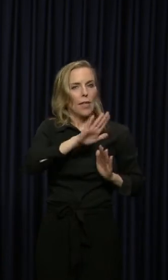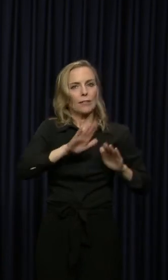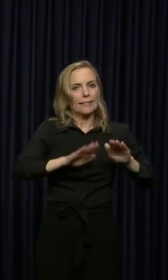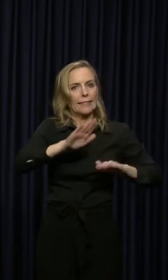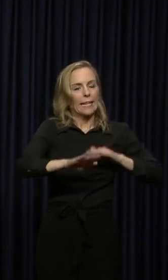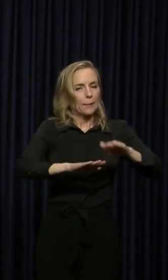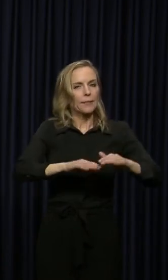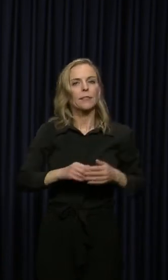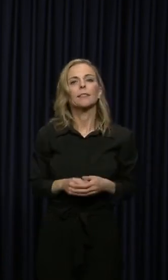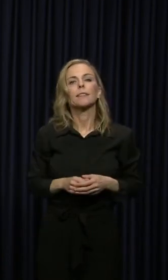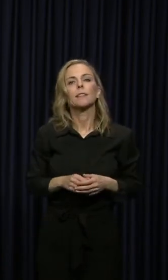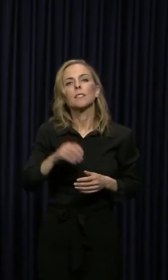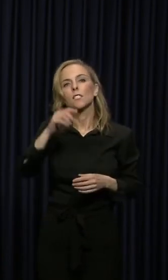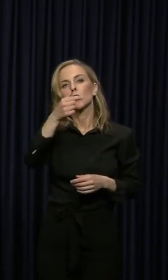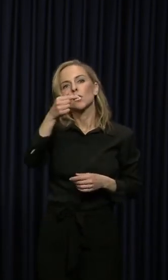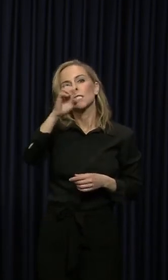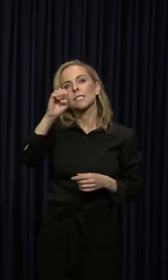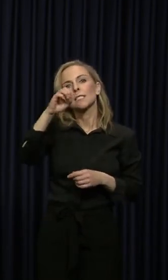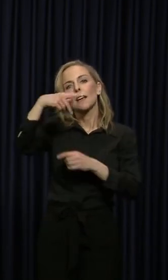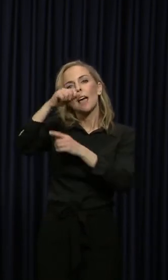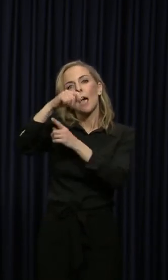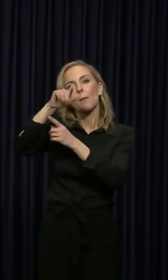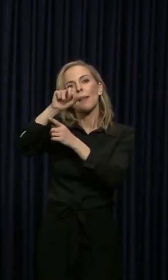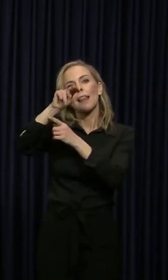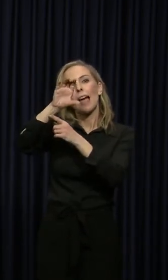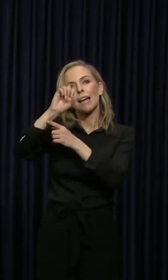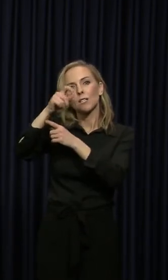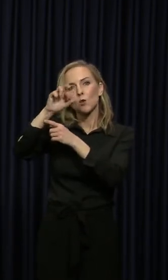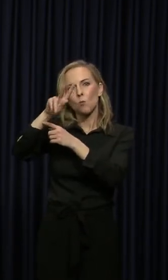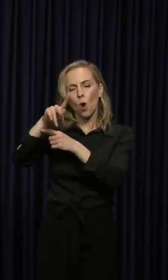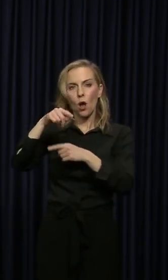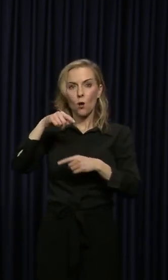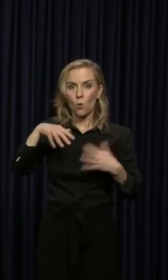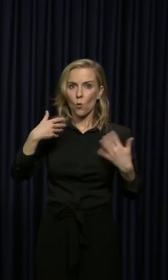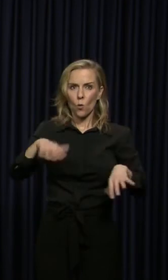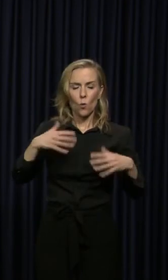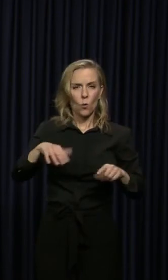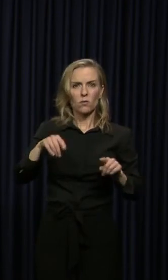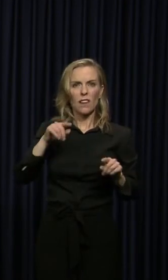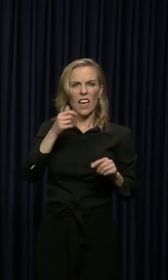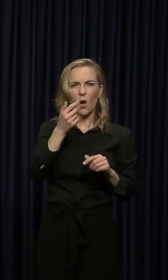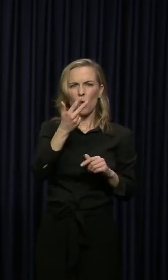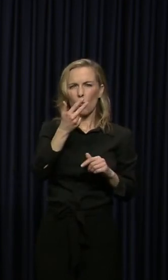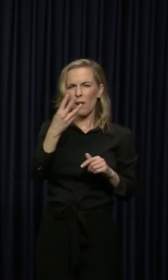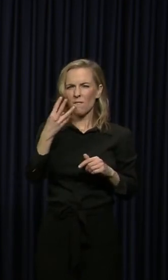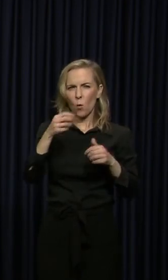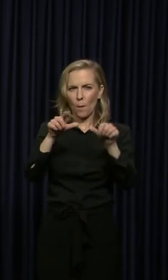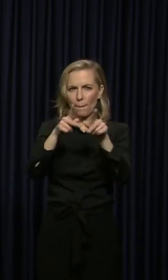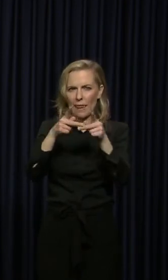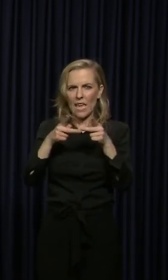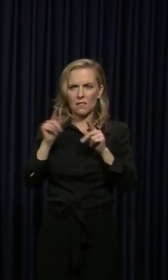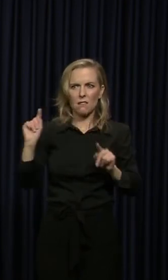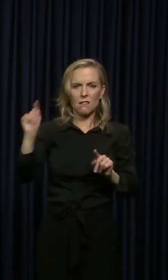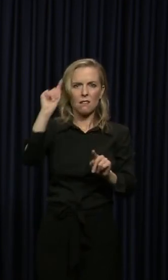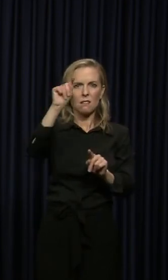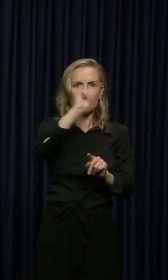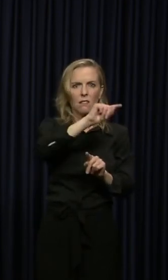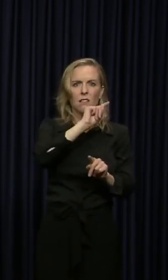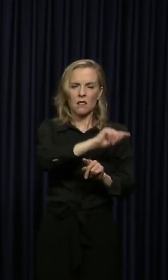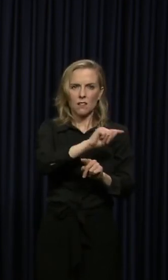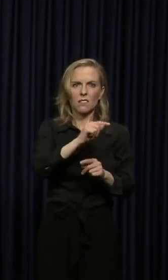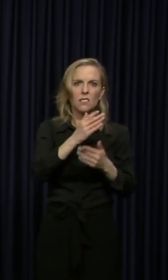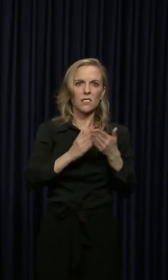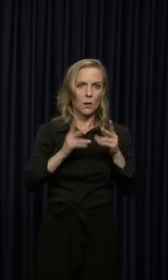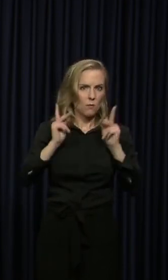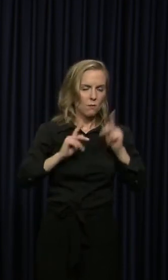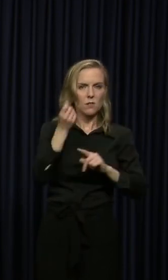about GE Appliance Park with employees protesting three or four outlets asked the governor's thoughts on GE's plan to reopen Appliance